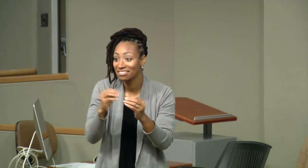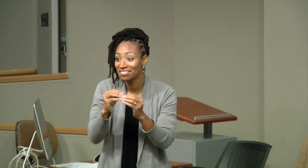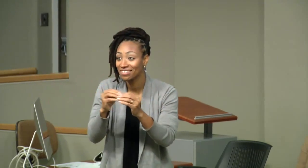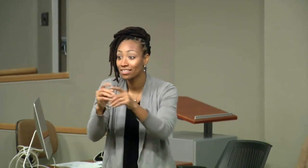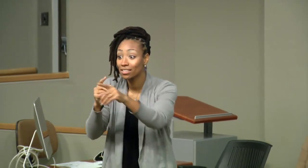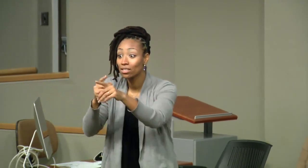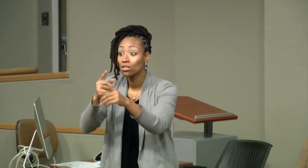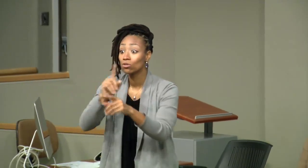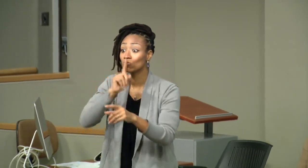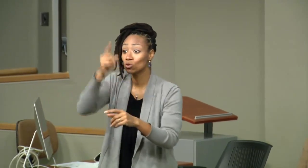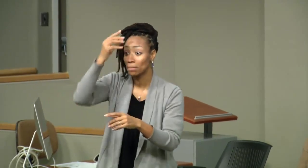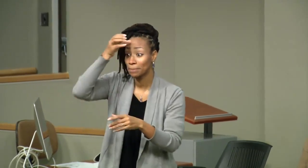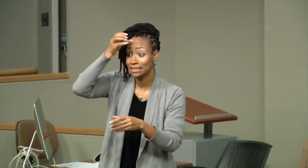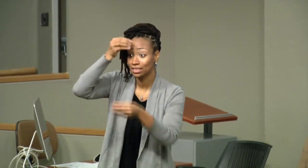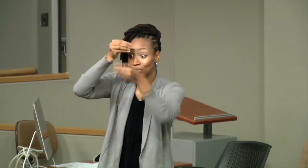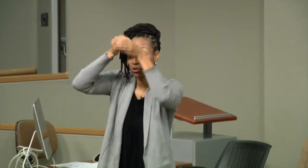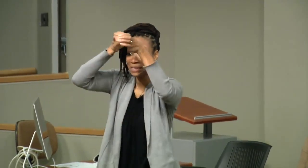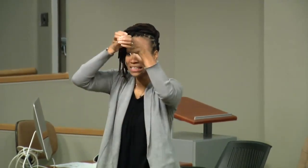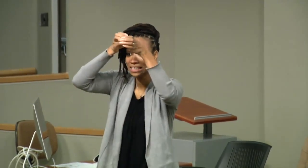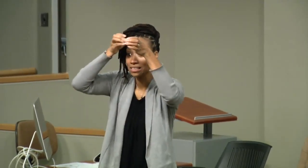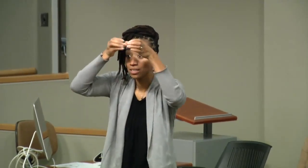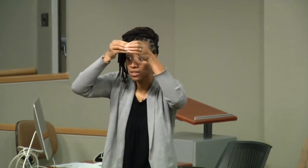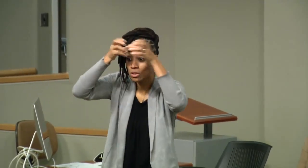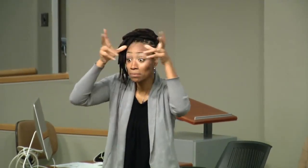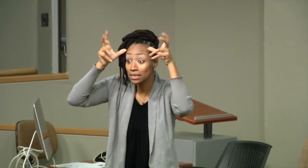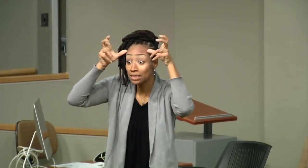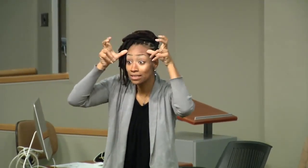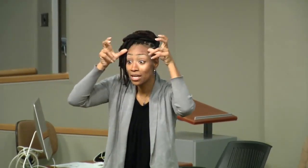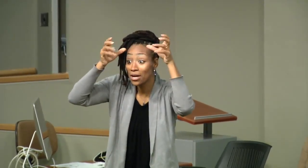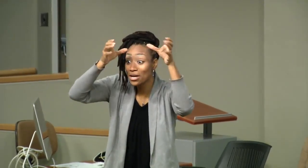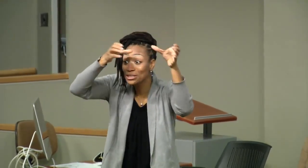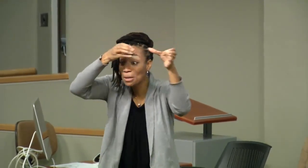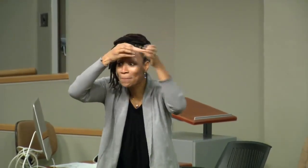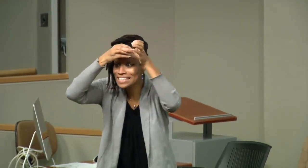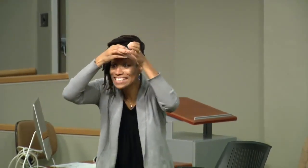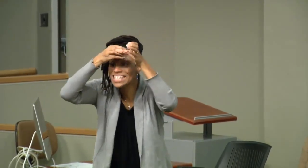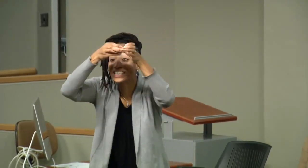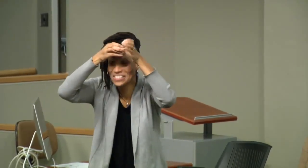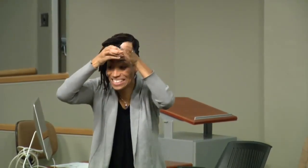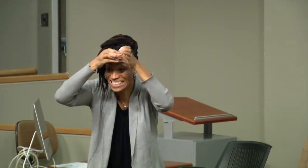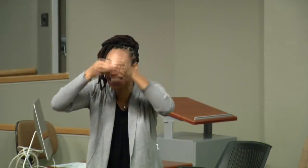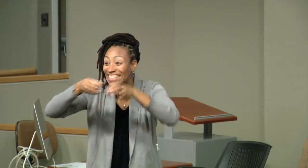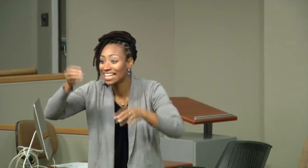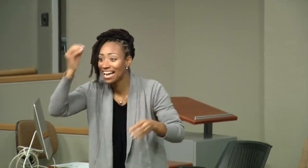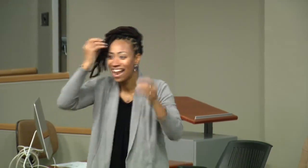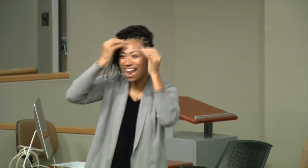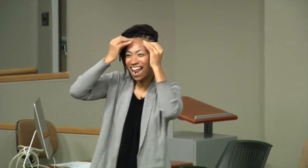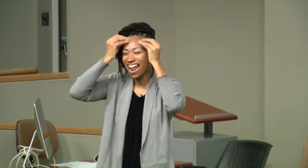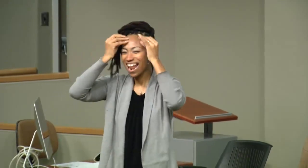Any other signs for it? True Biz? Ah, okay. Interesting.